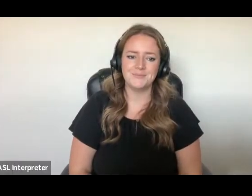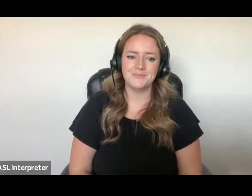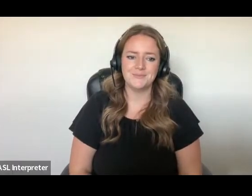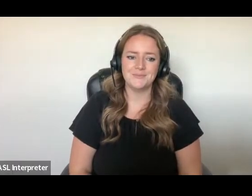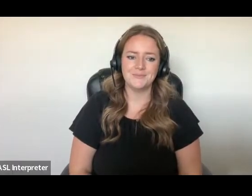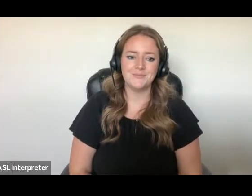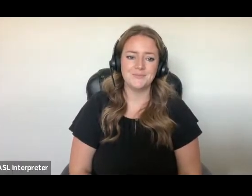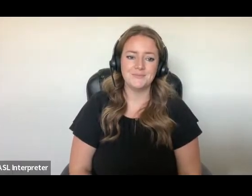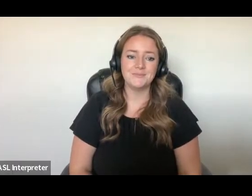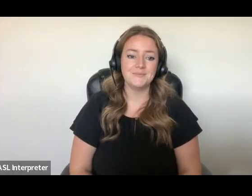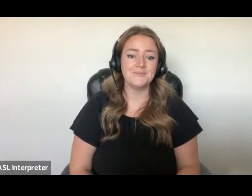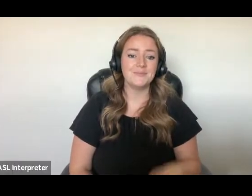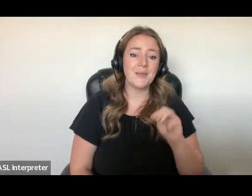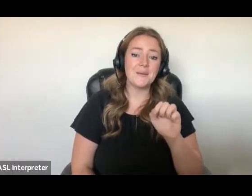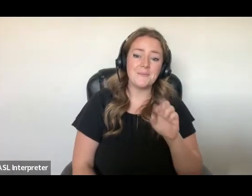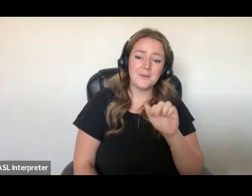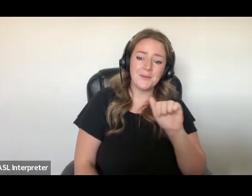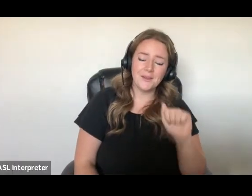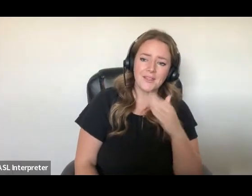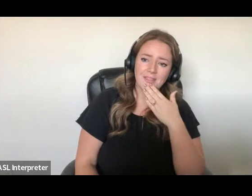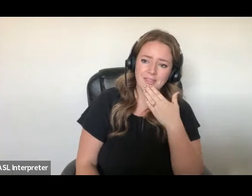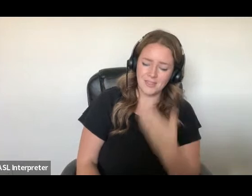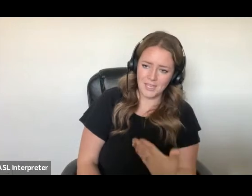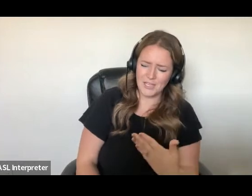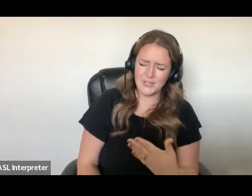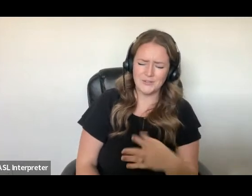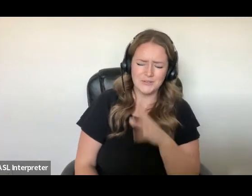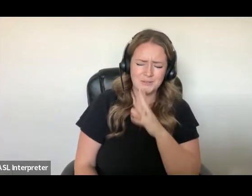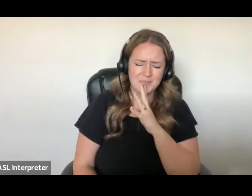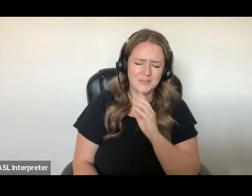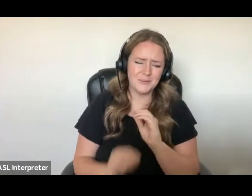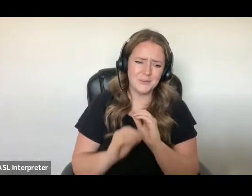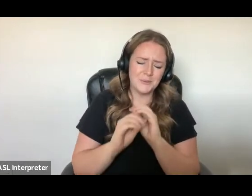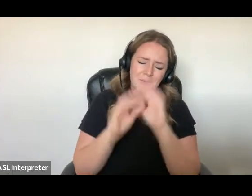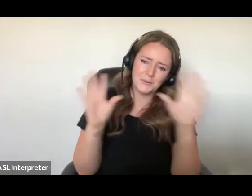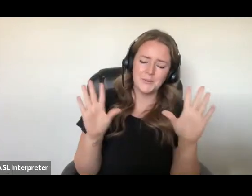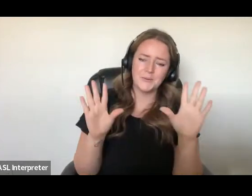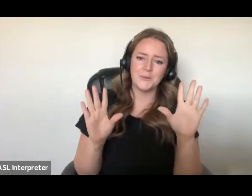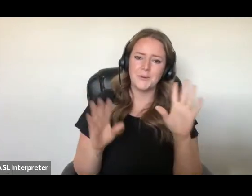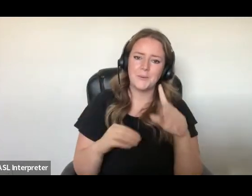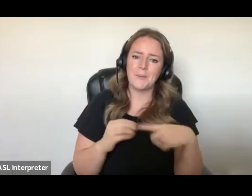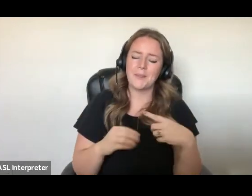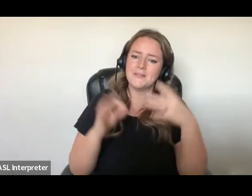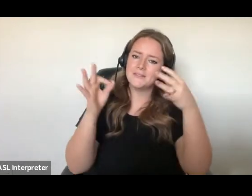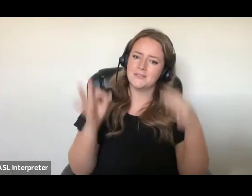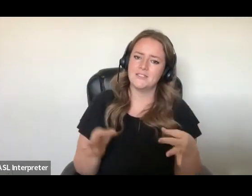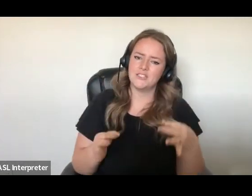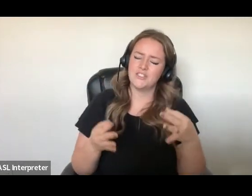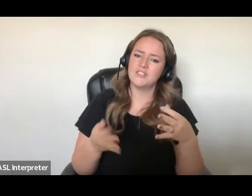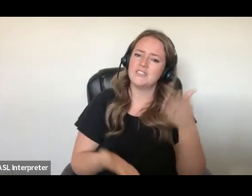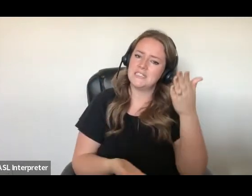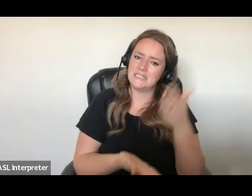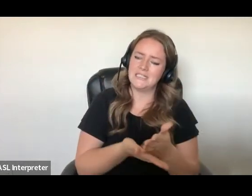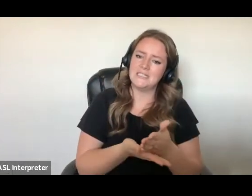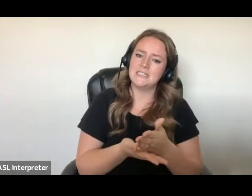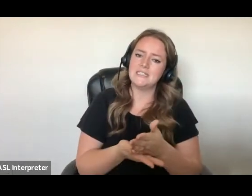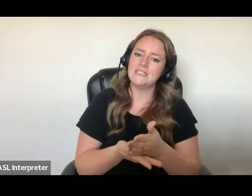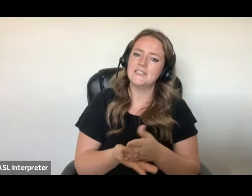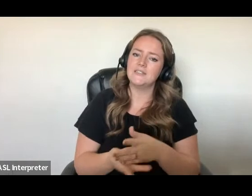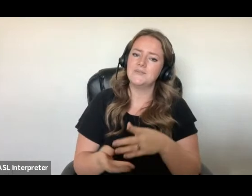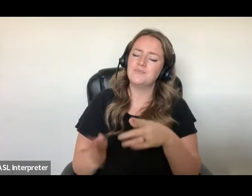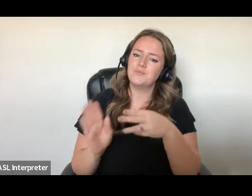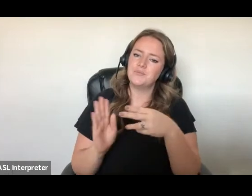Mera, thank you for speaking so clearly about the decision to end the CBSA agreement and its impacts.